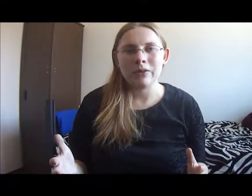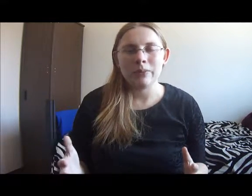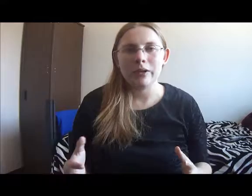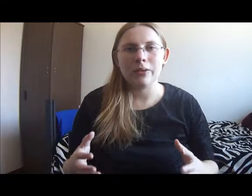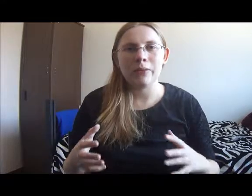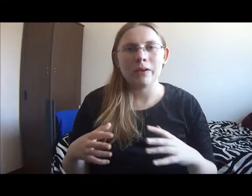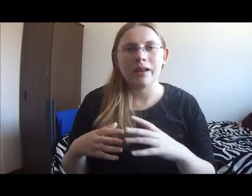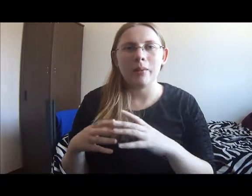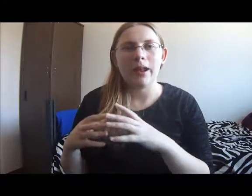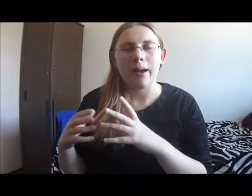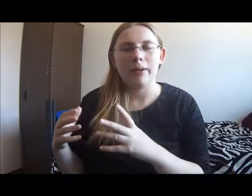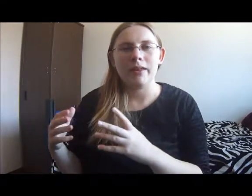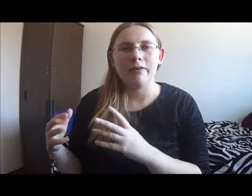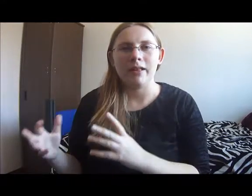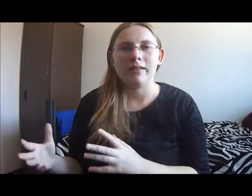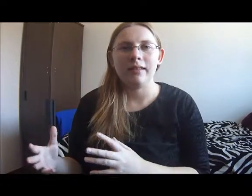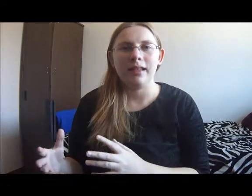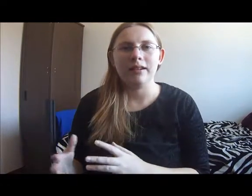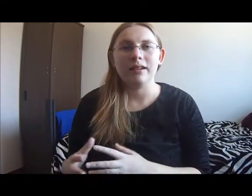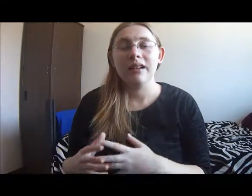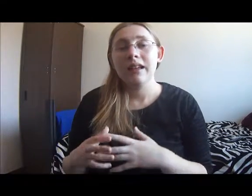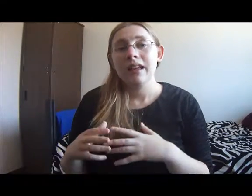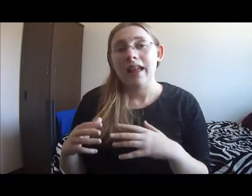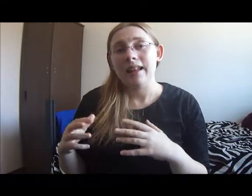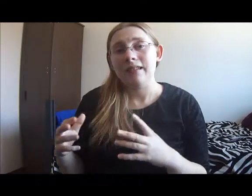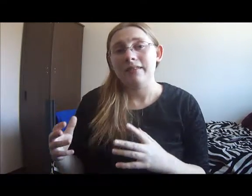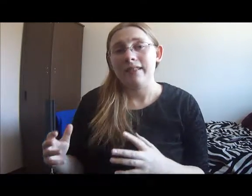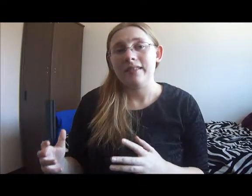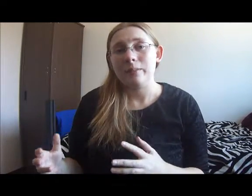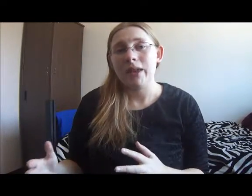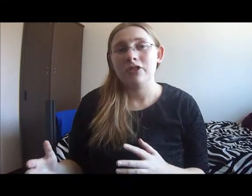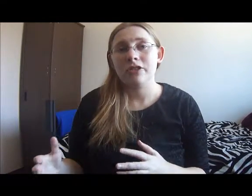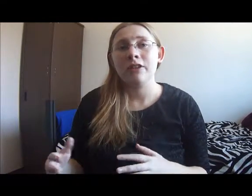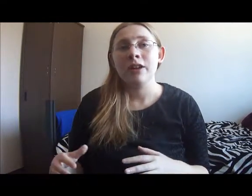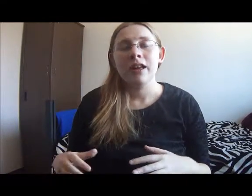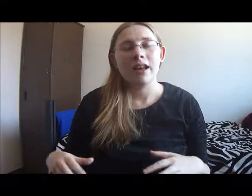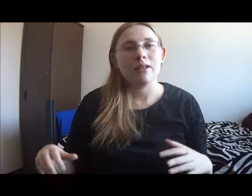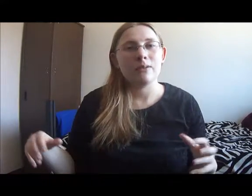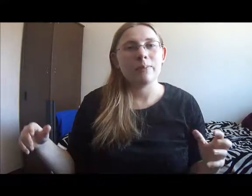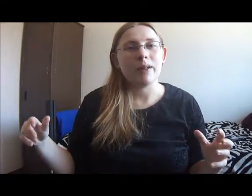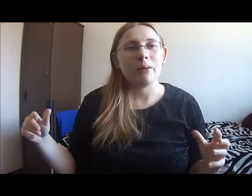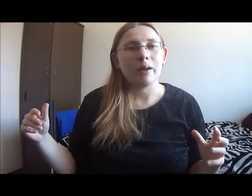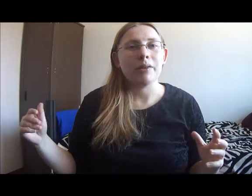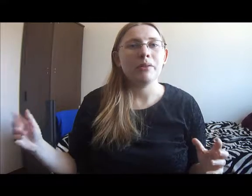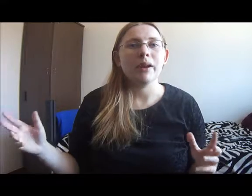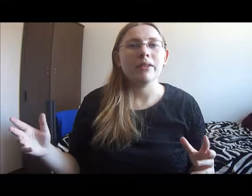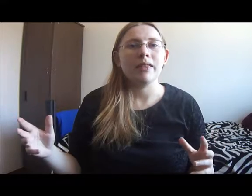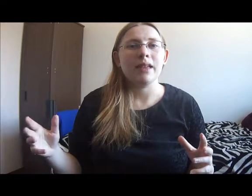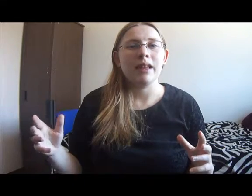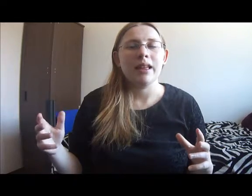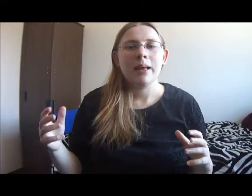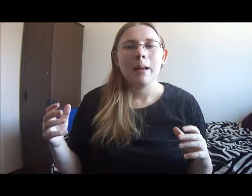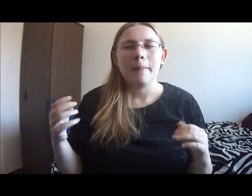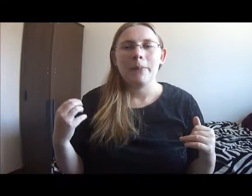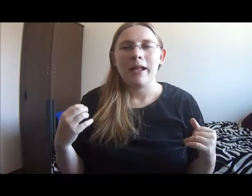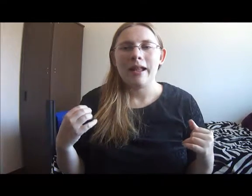We do find out what happened to the rest of the letter and to the rest of the picture and who's been going through everything, but